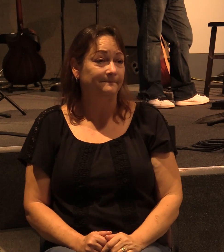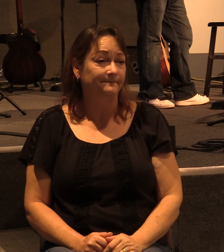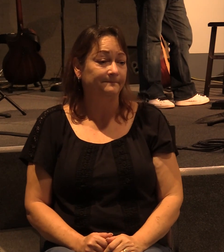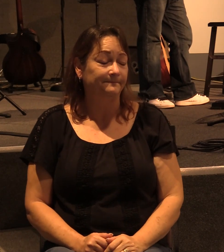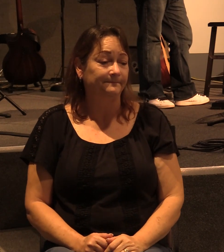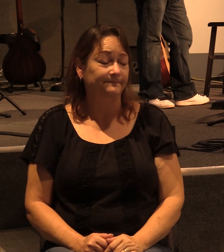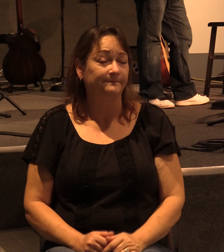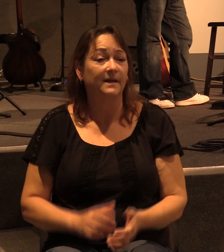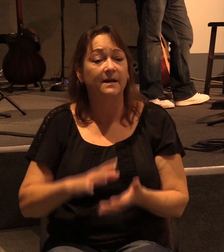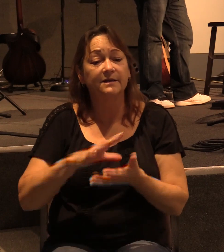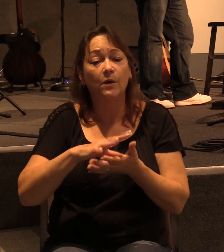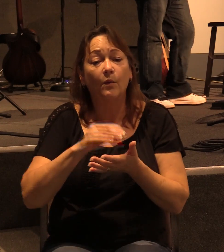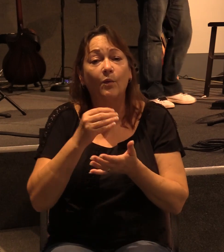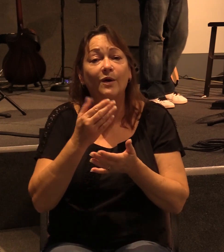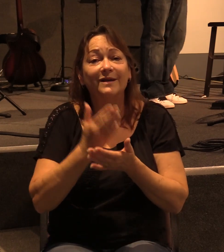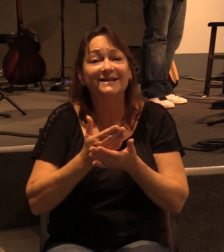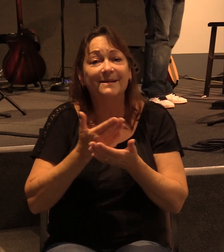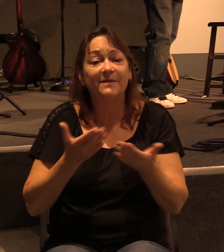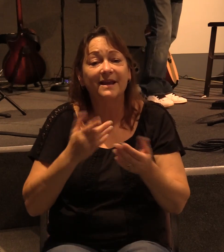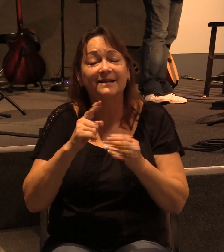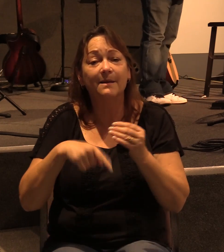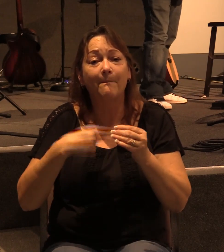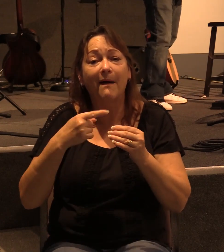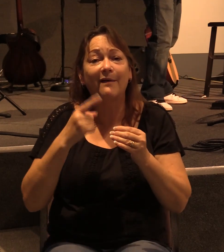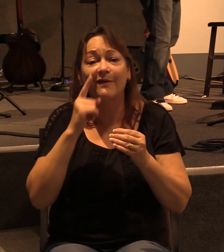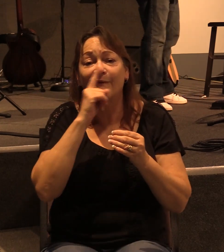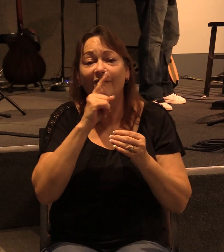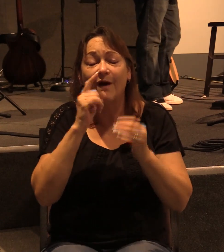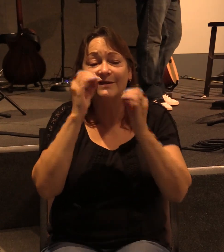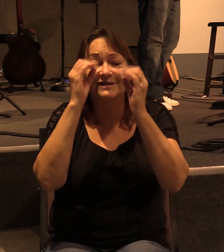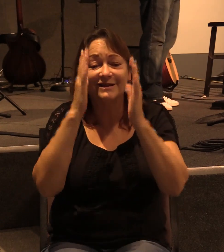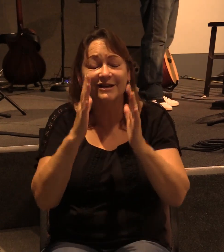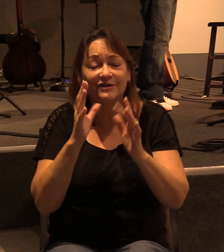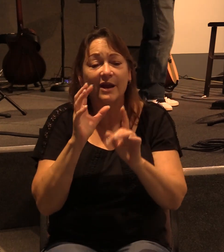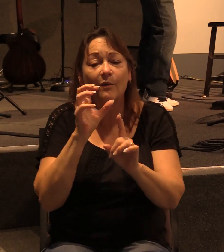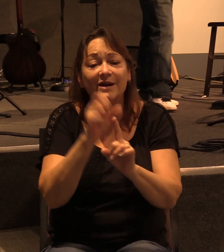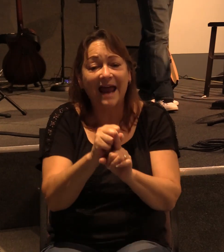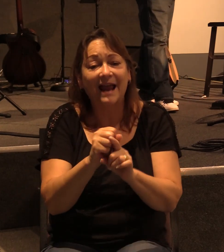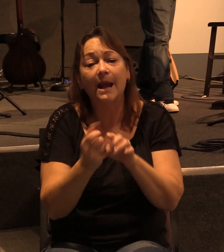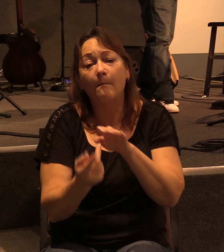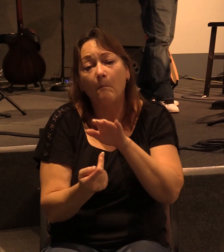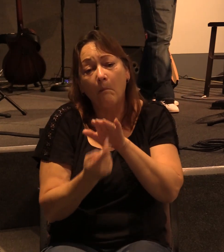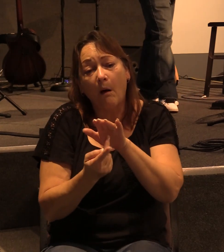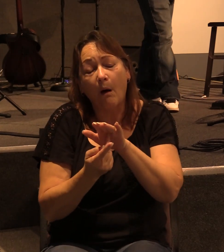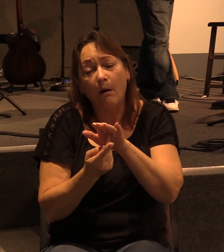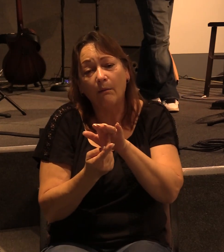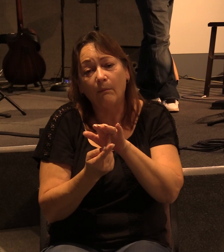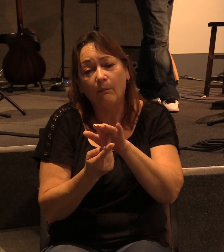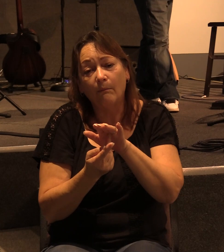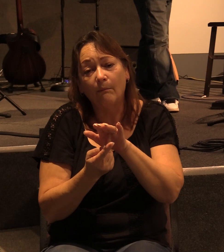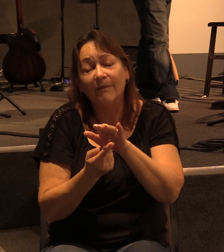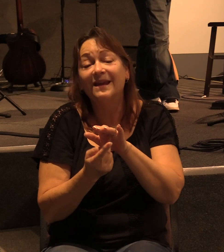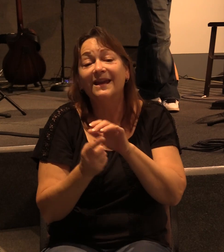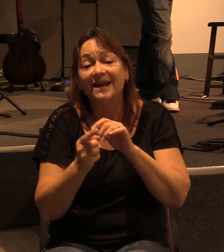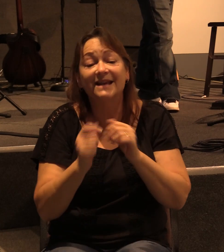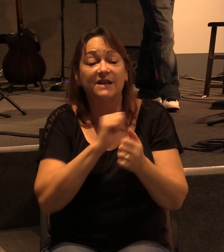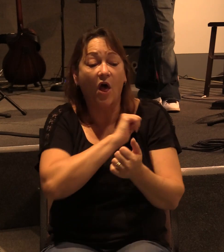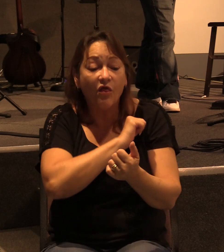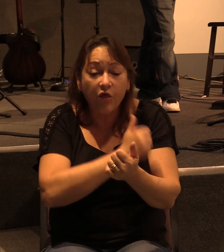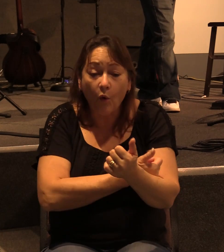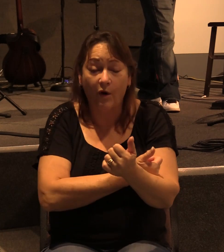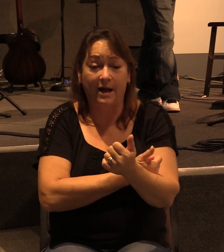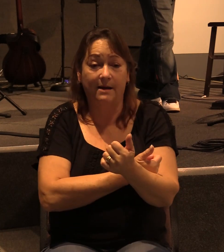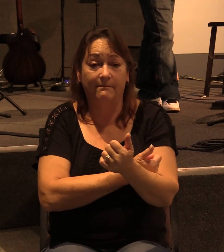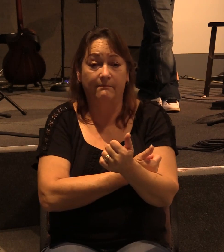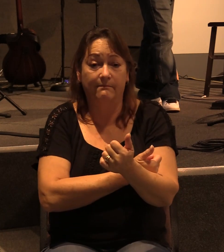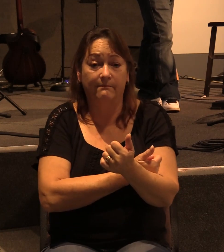And so we learn some things about the false teachers here that were attacking Paul's apostolic authority and the gospel he